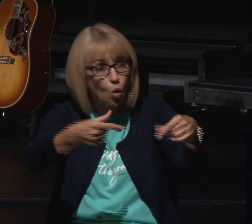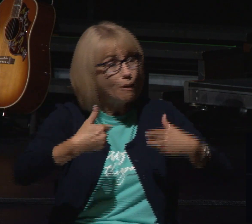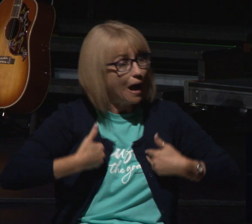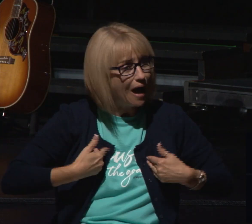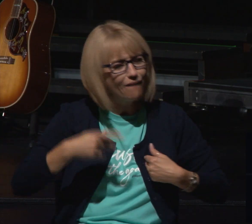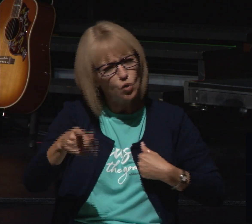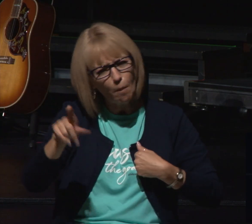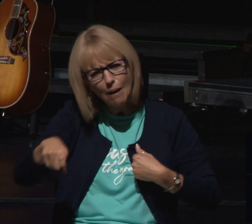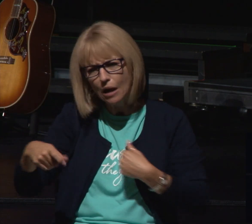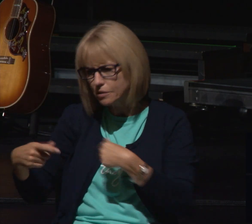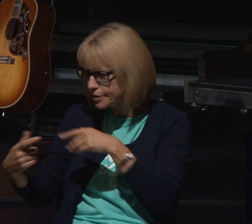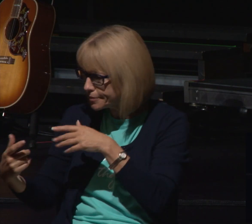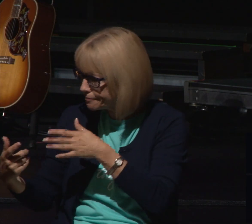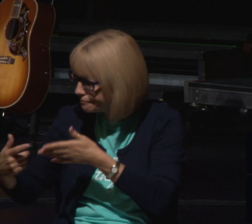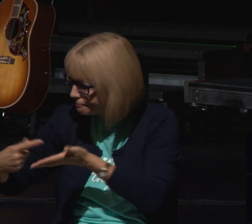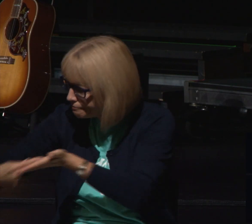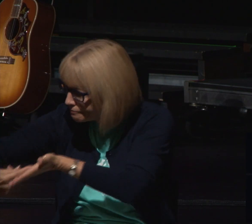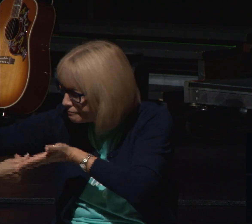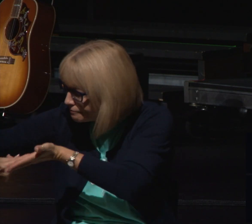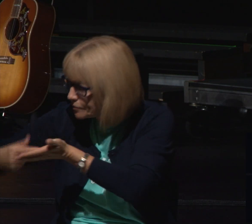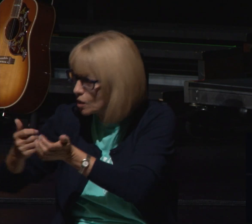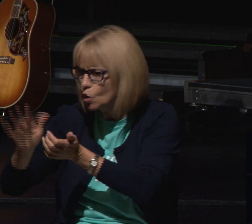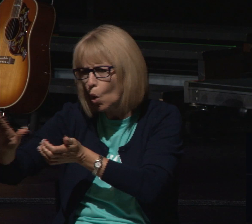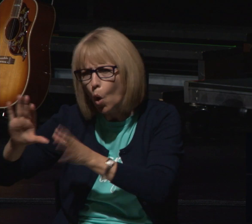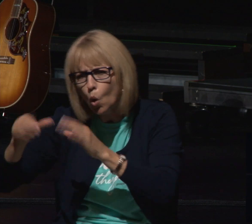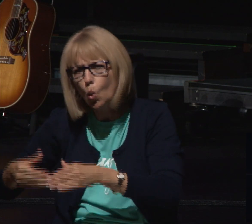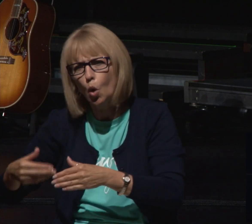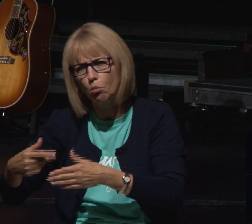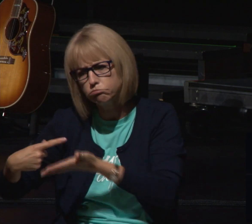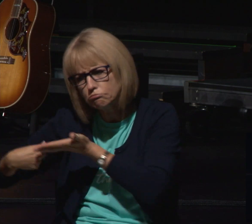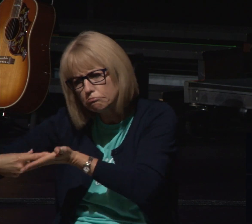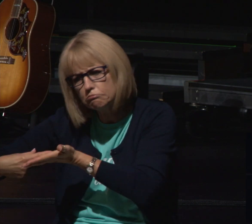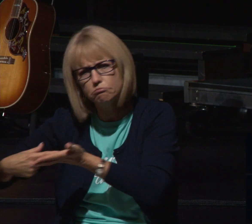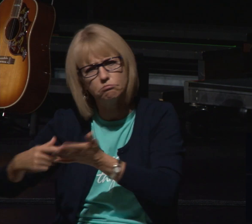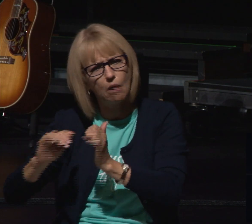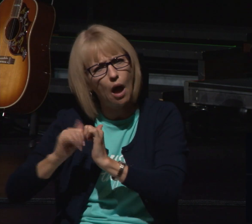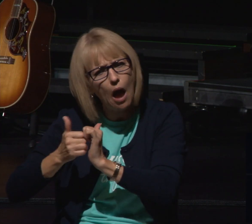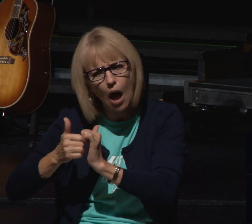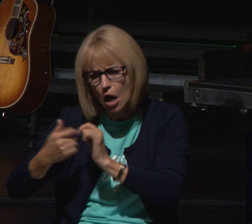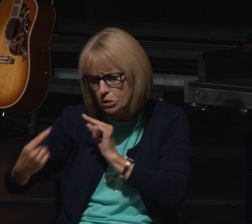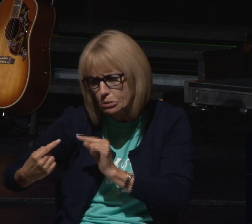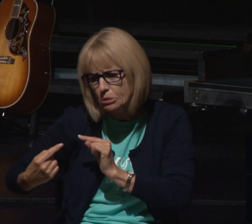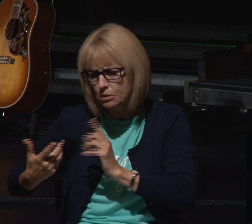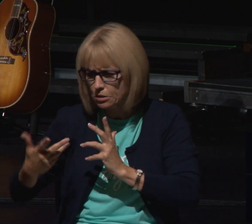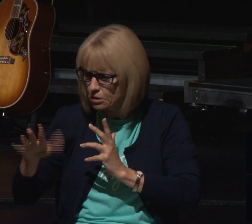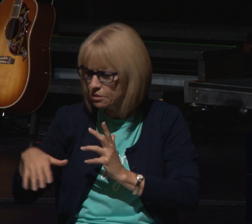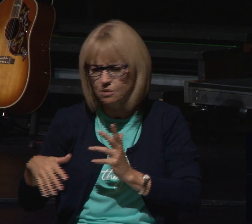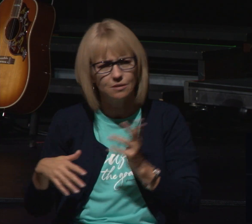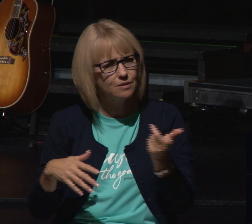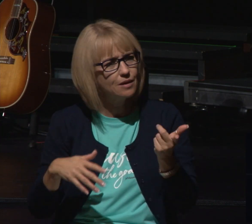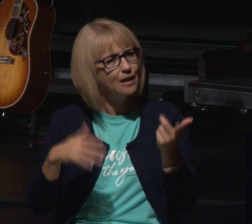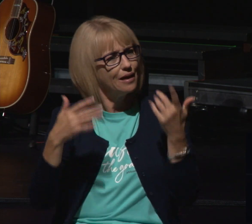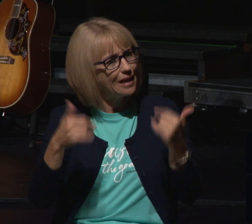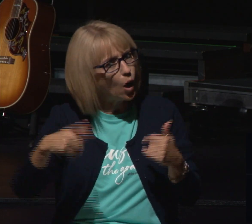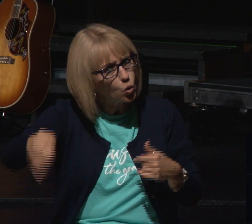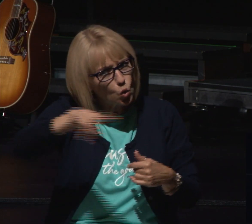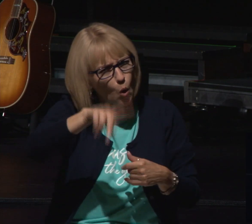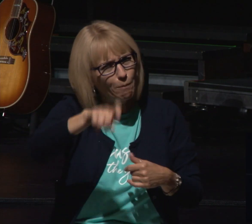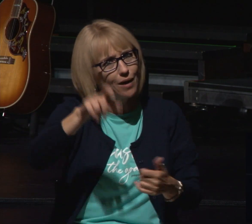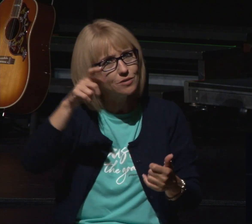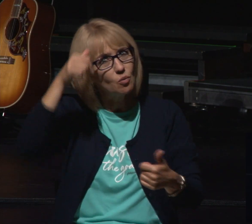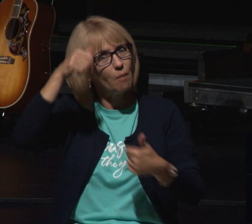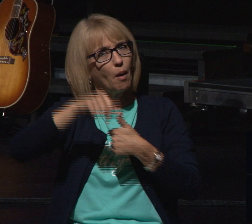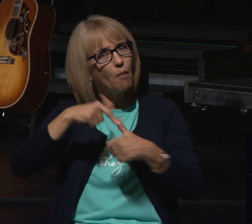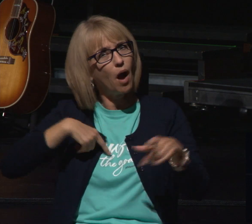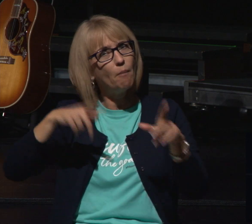and you wrestle through these things but we're going to decide we're going to walk with god how do you face that opposition the